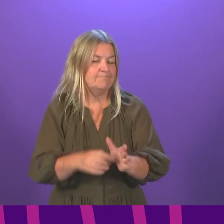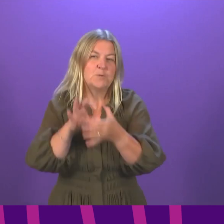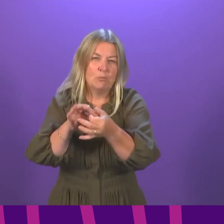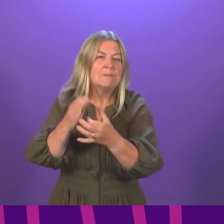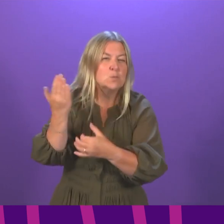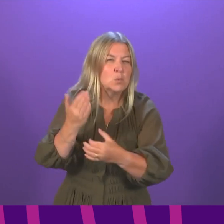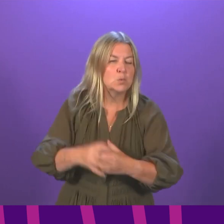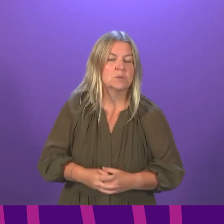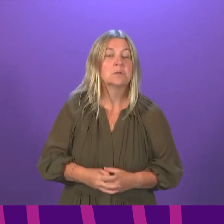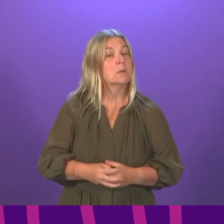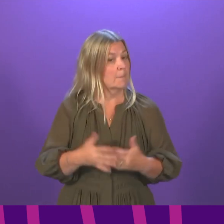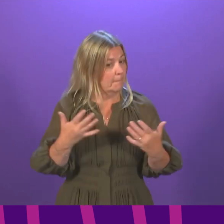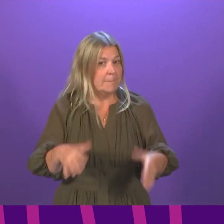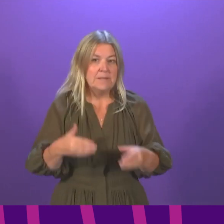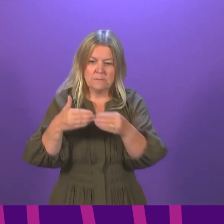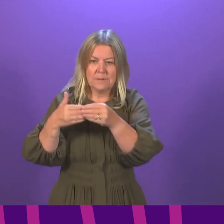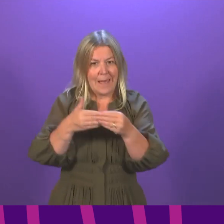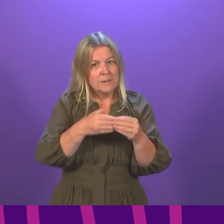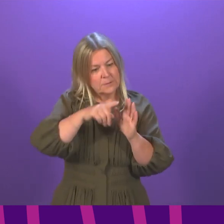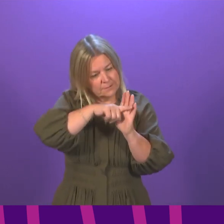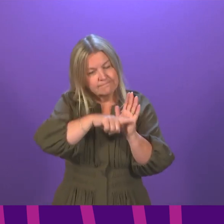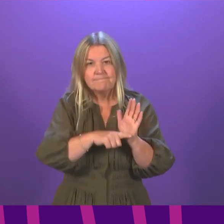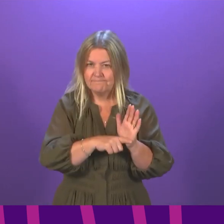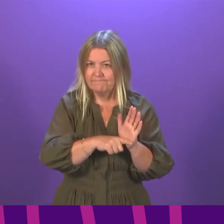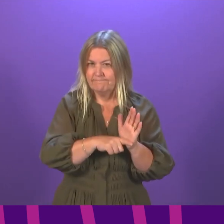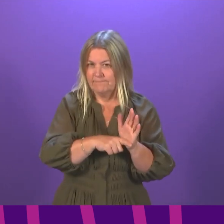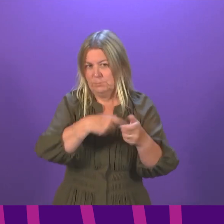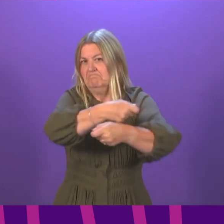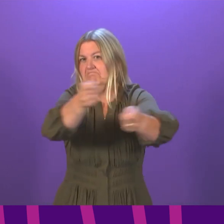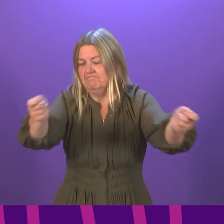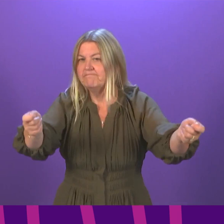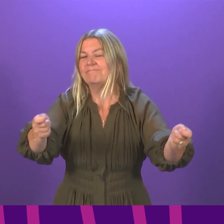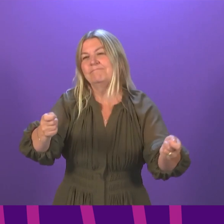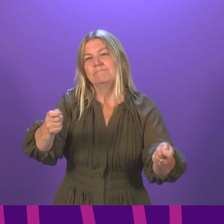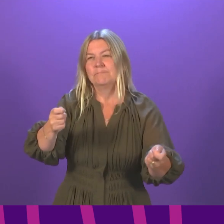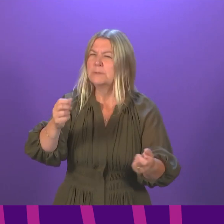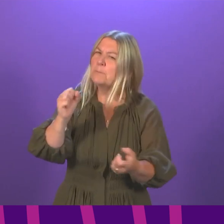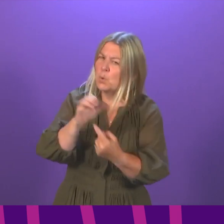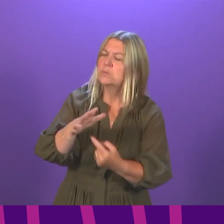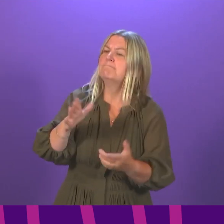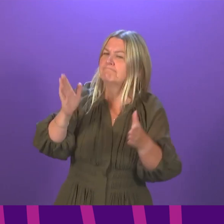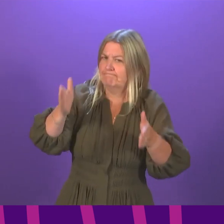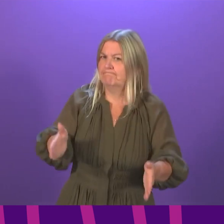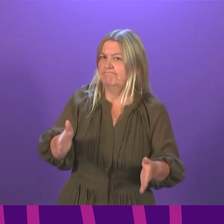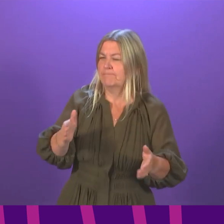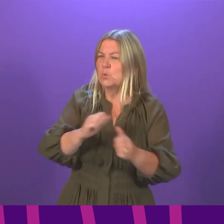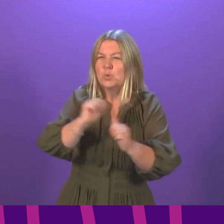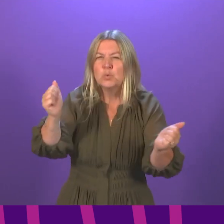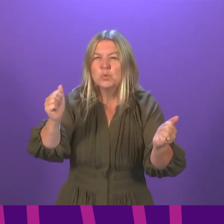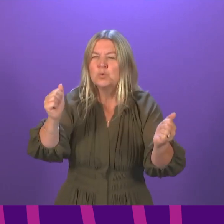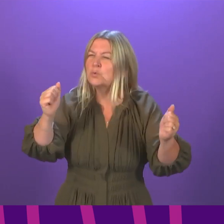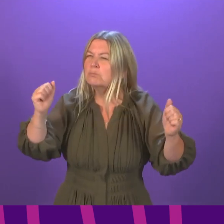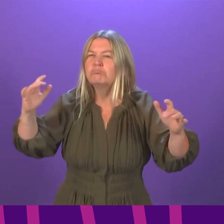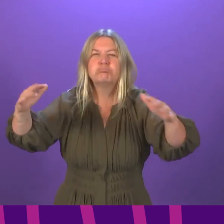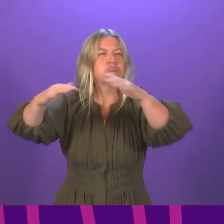We have issued guidance emphasising the need to ensure good ventilation across all indoor settings. That guidance does